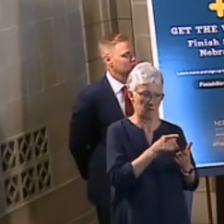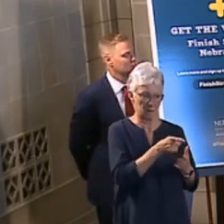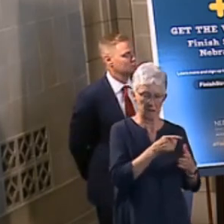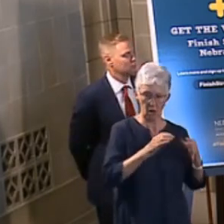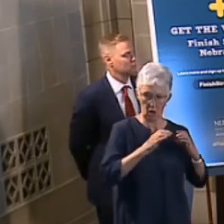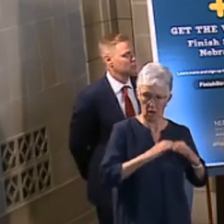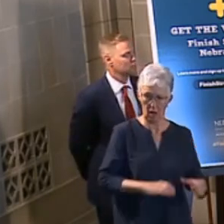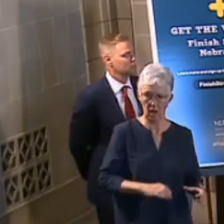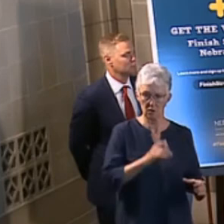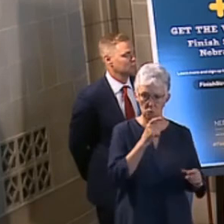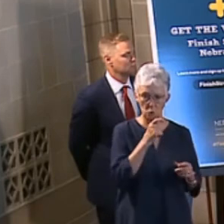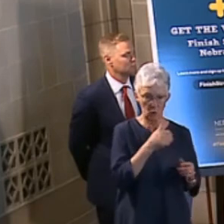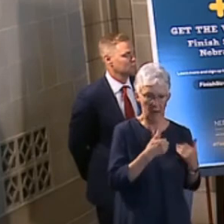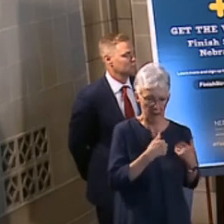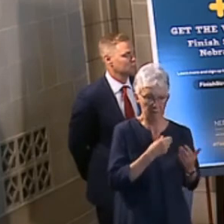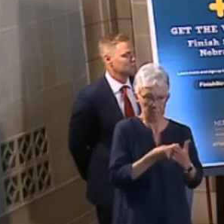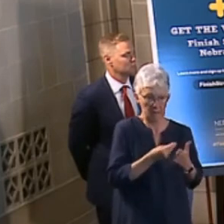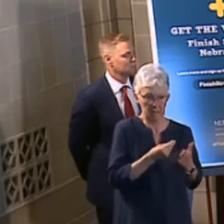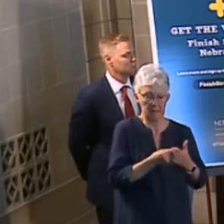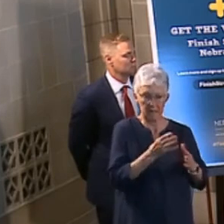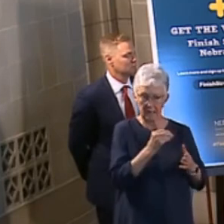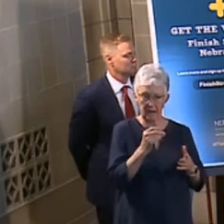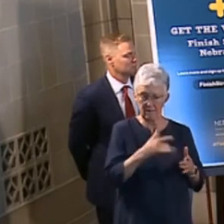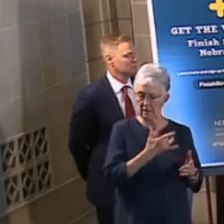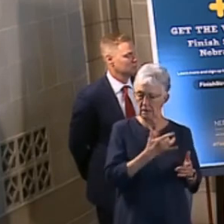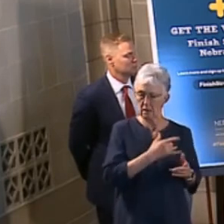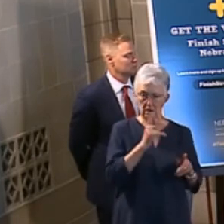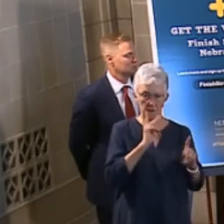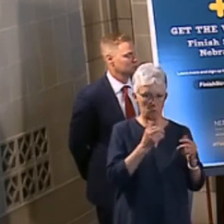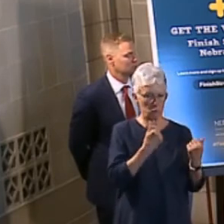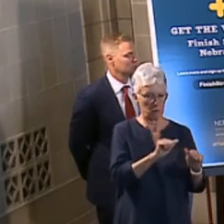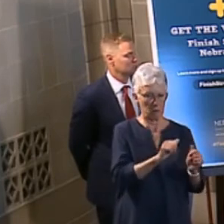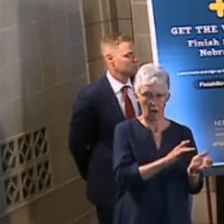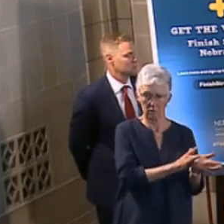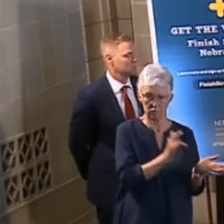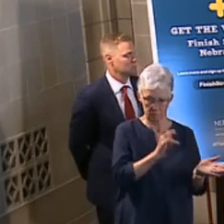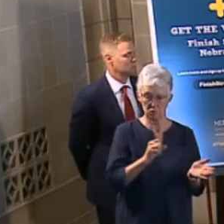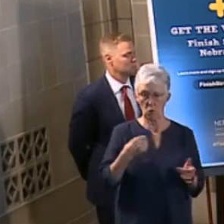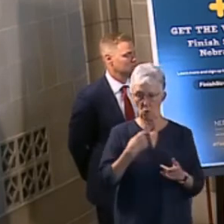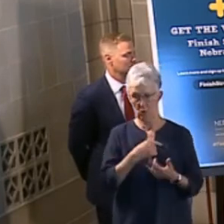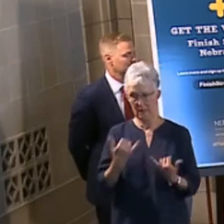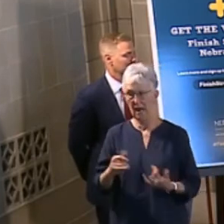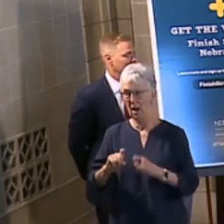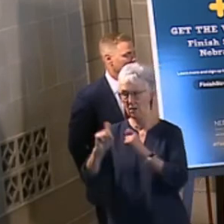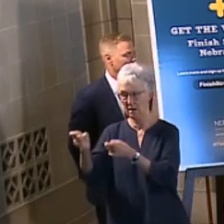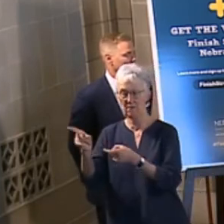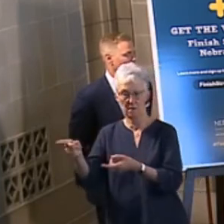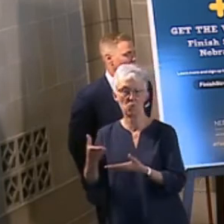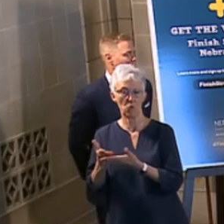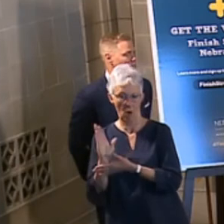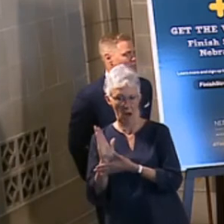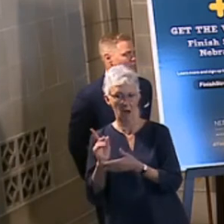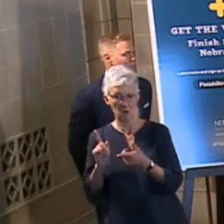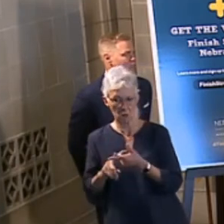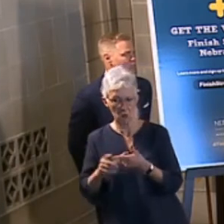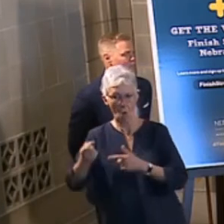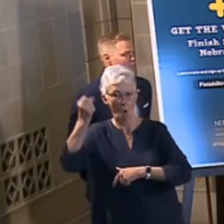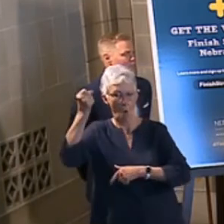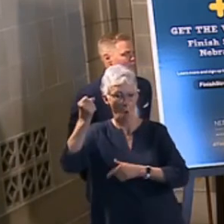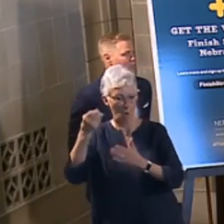297, we are able to give them the protections and tools they need to help their clients preserve their hard-earned assets from financial